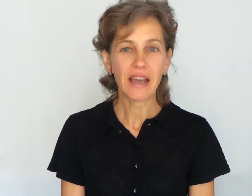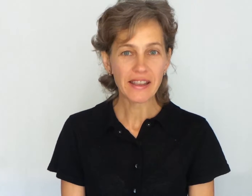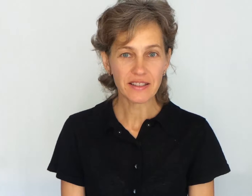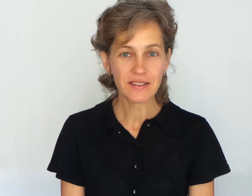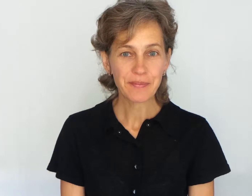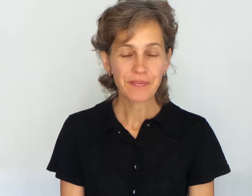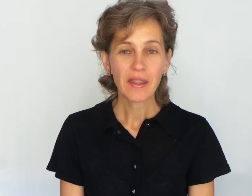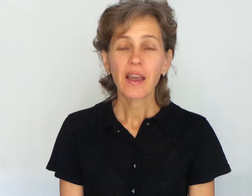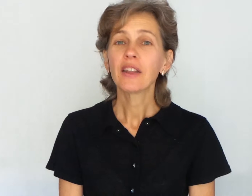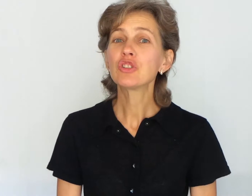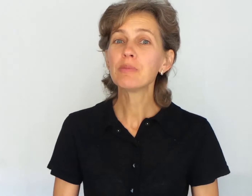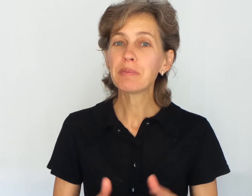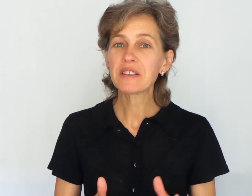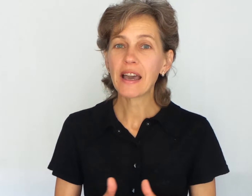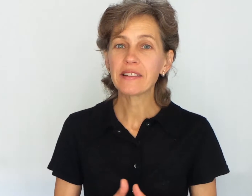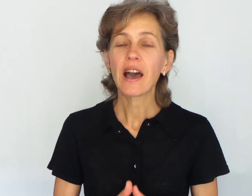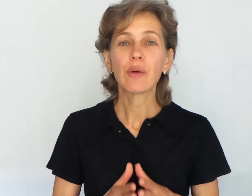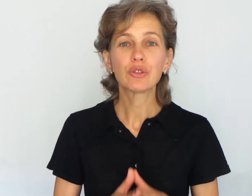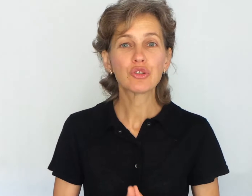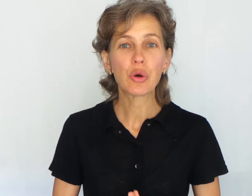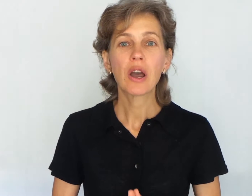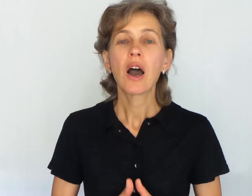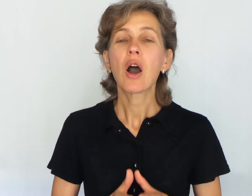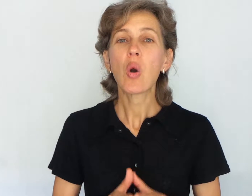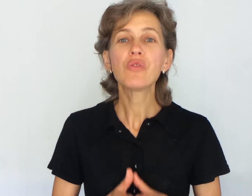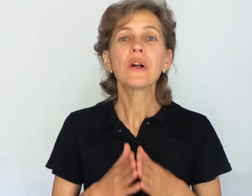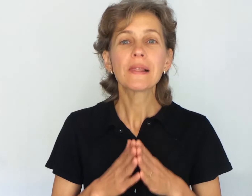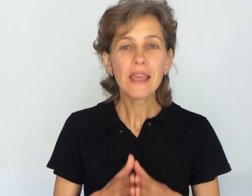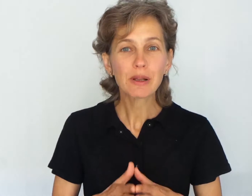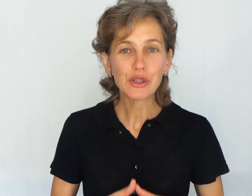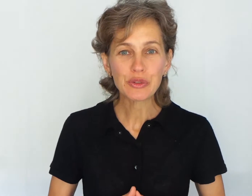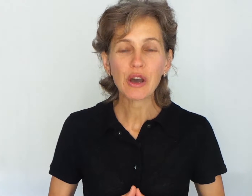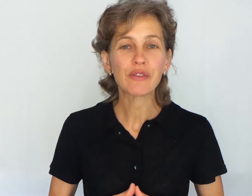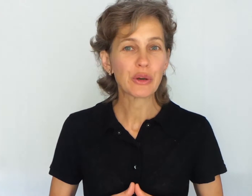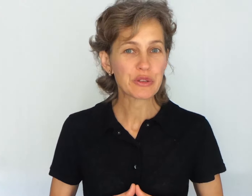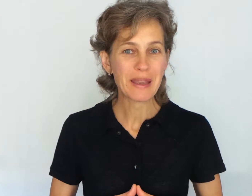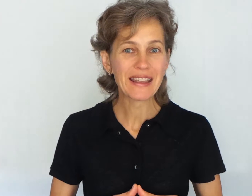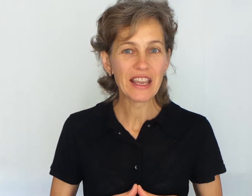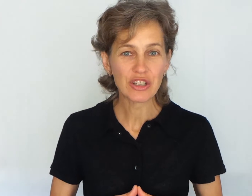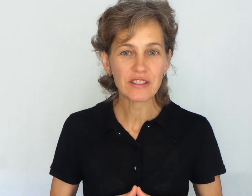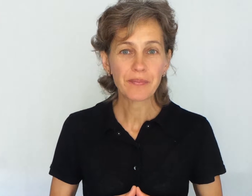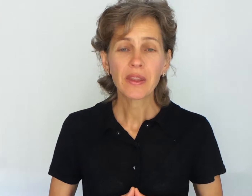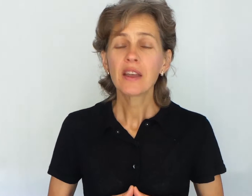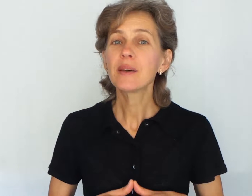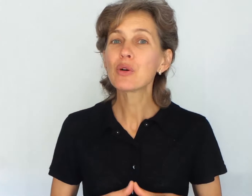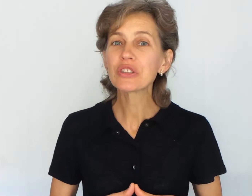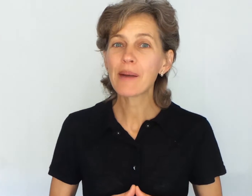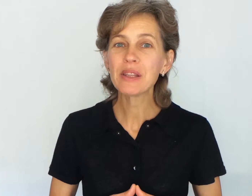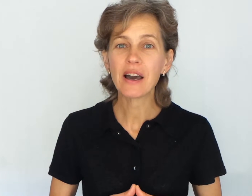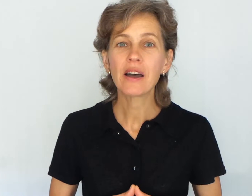-acids. To be precise, want to talk off-label use of those medications. The most common are